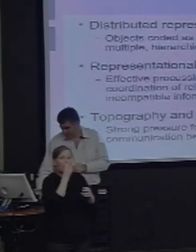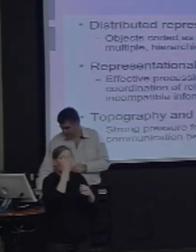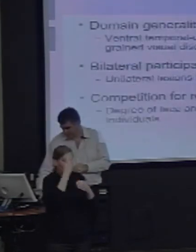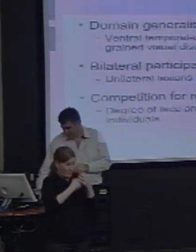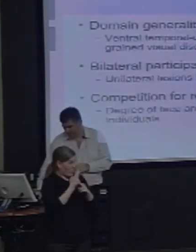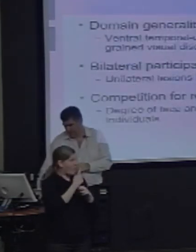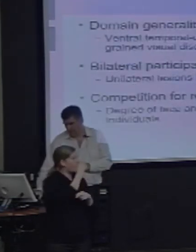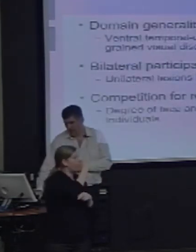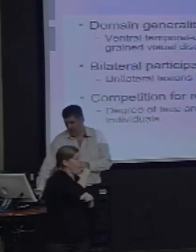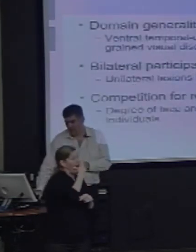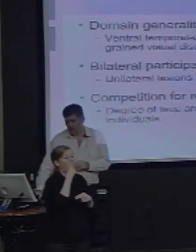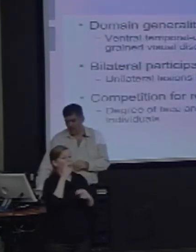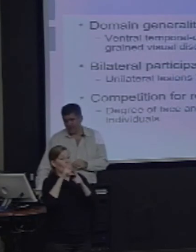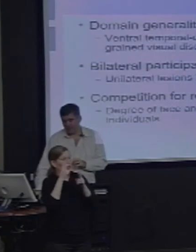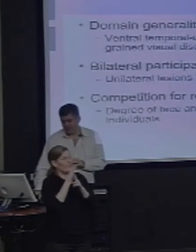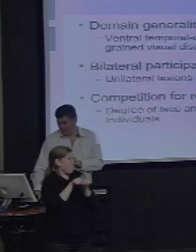predictions.